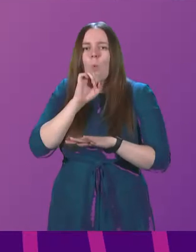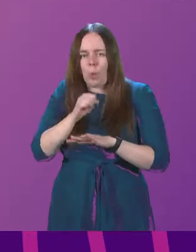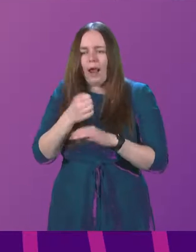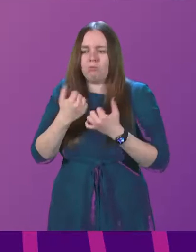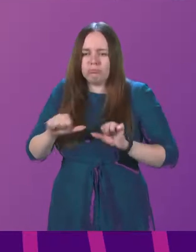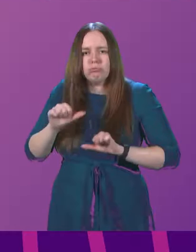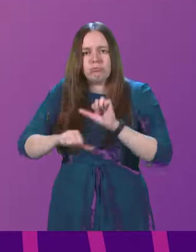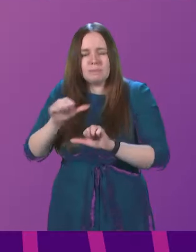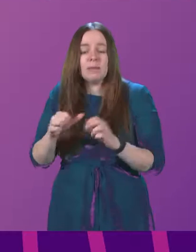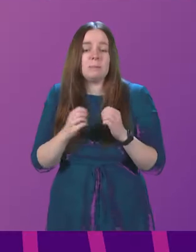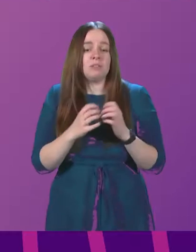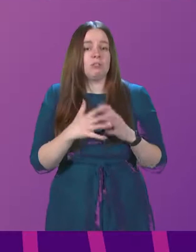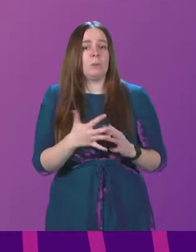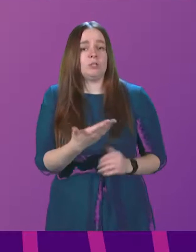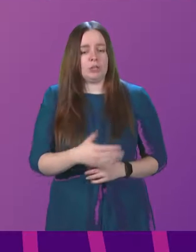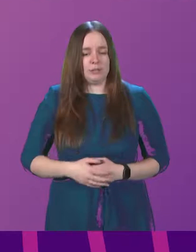Beatrice Wishart.